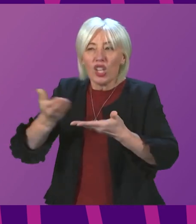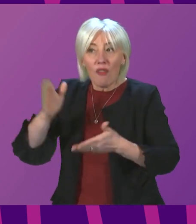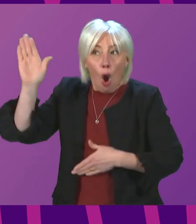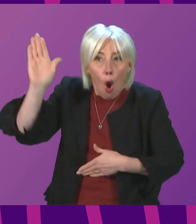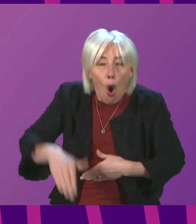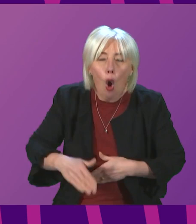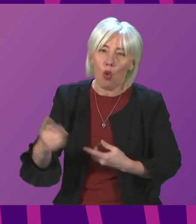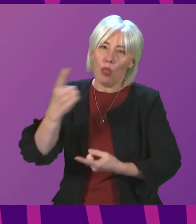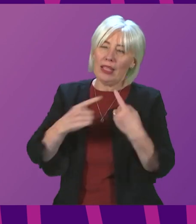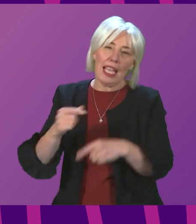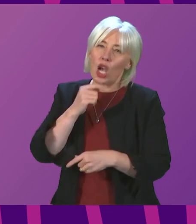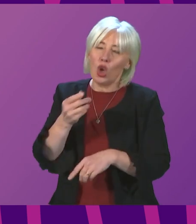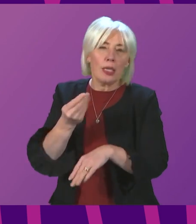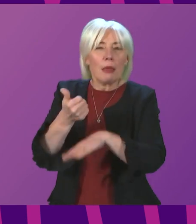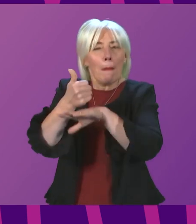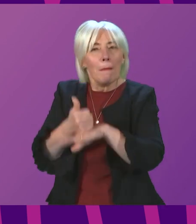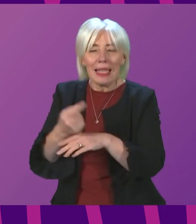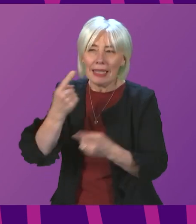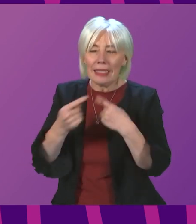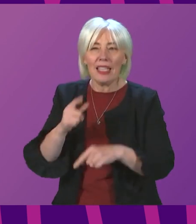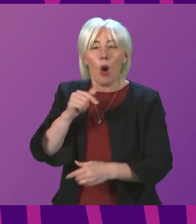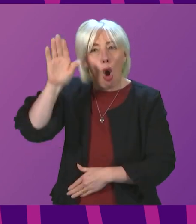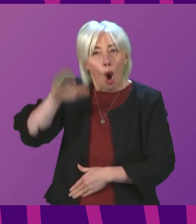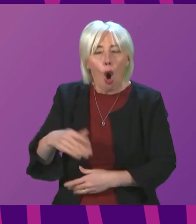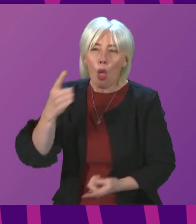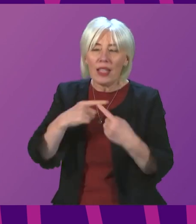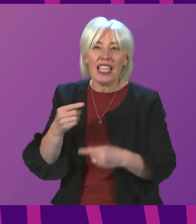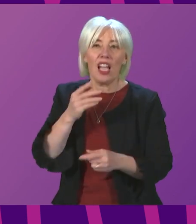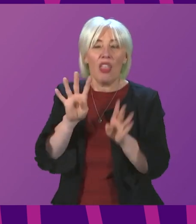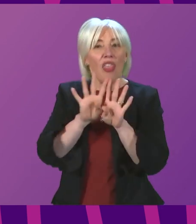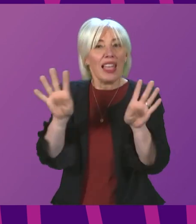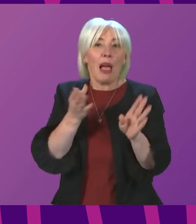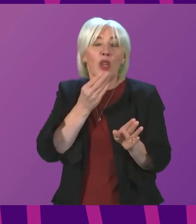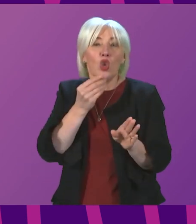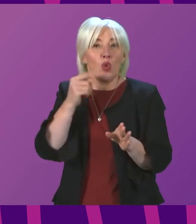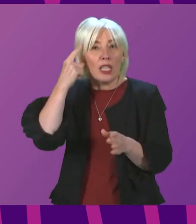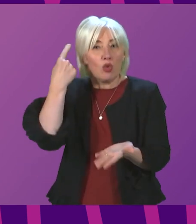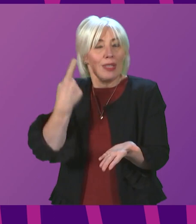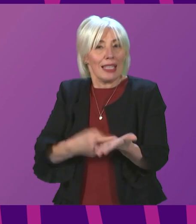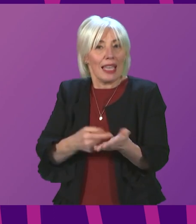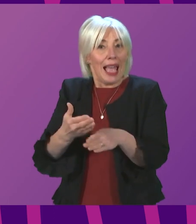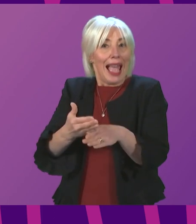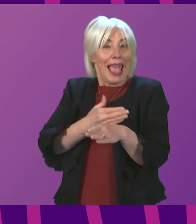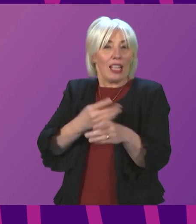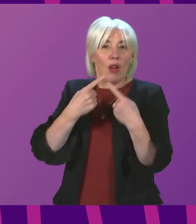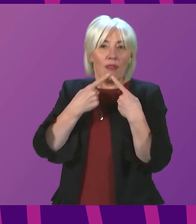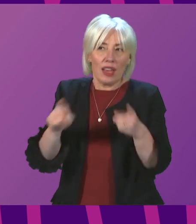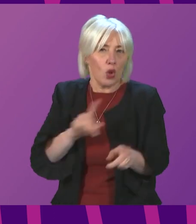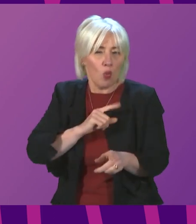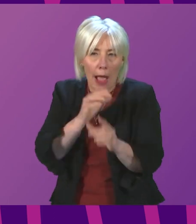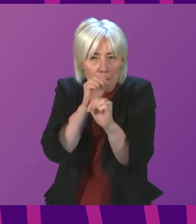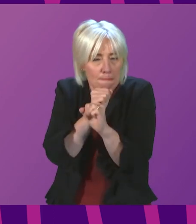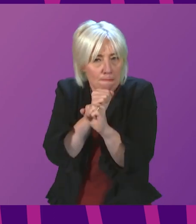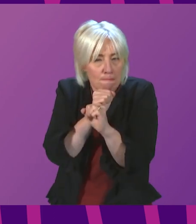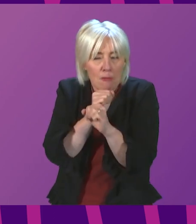as said in a previous answer, that the cabinet uses to inform its decision making ahead of announcements? I mean, why keep it a secret? And for